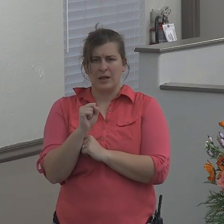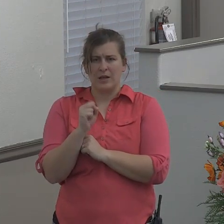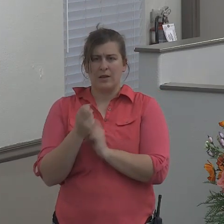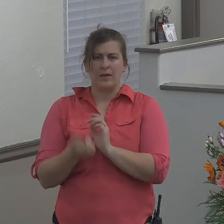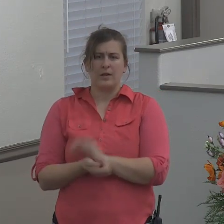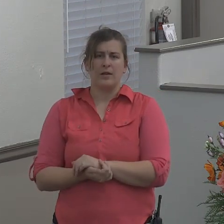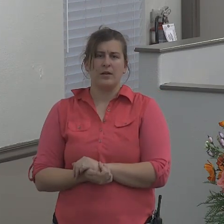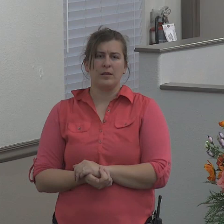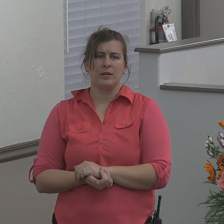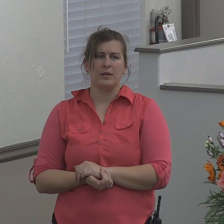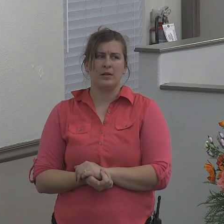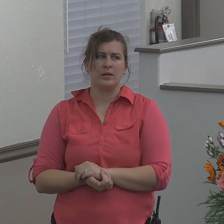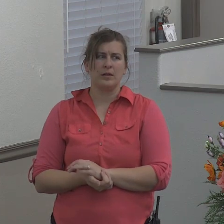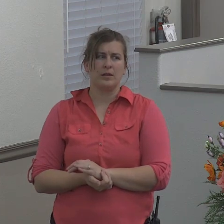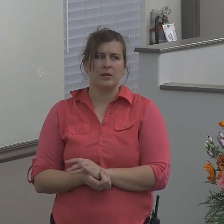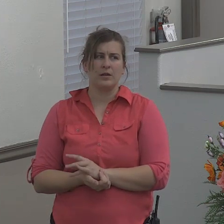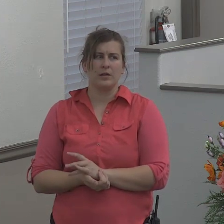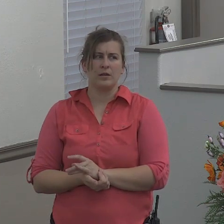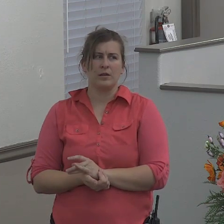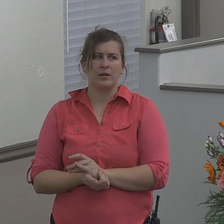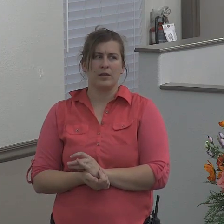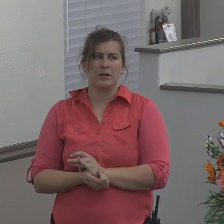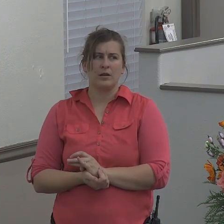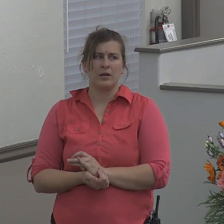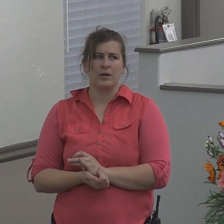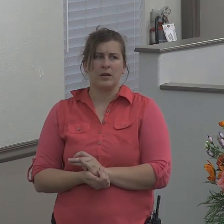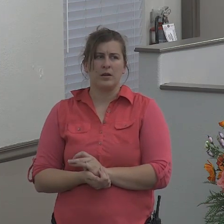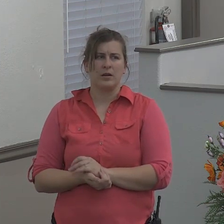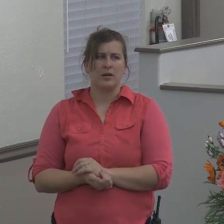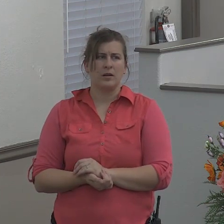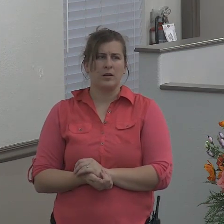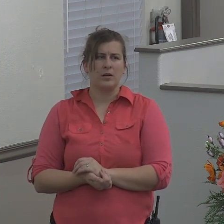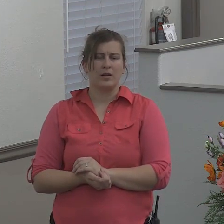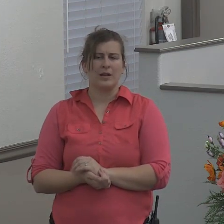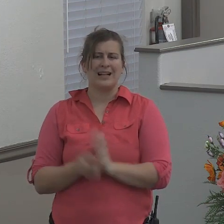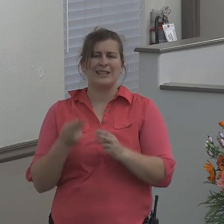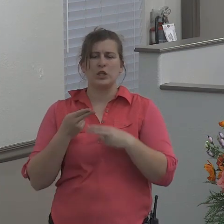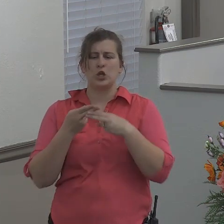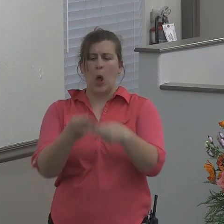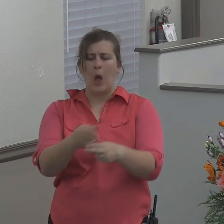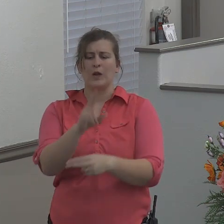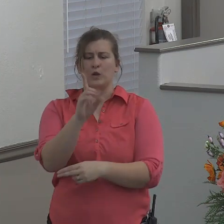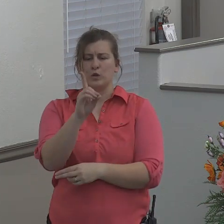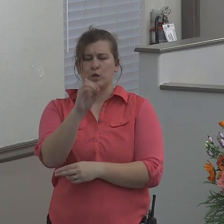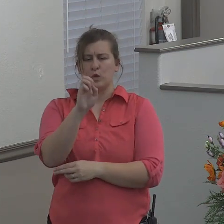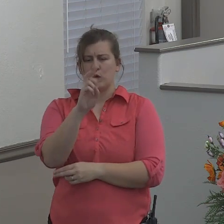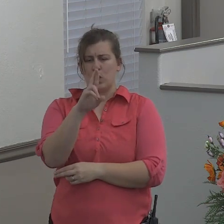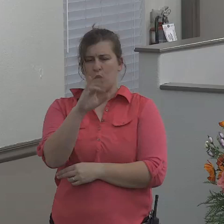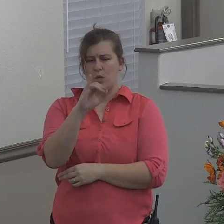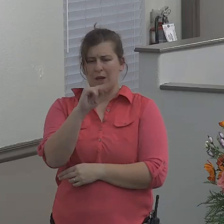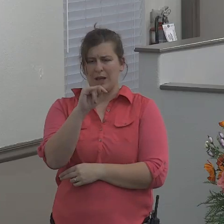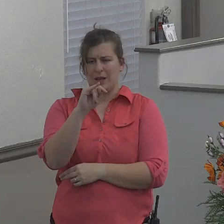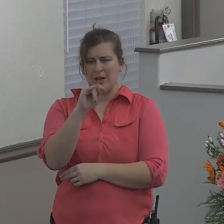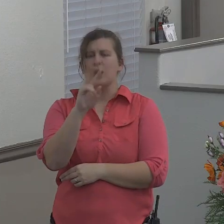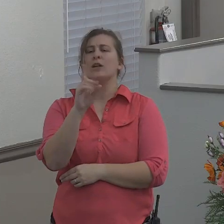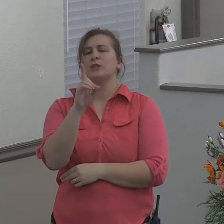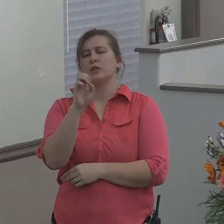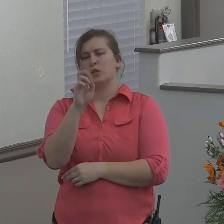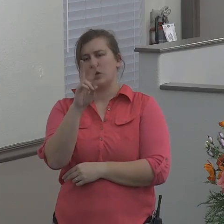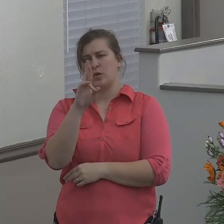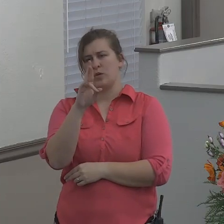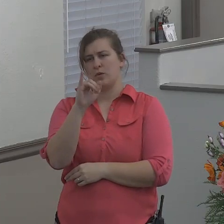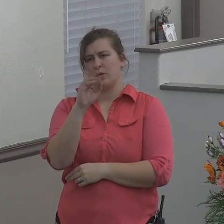But we're not using a derivative of a word. We're using the words in its Hebrew and Greek meaning,